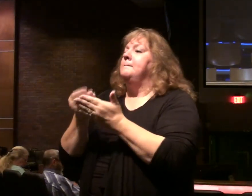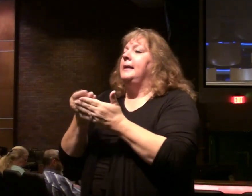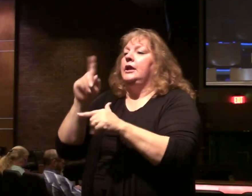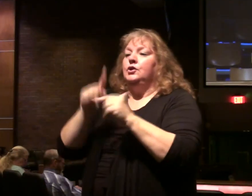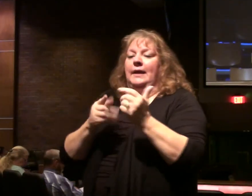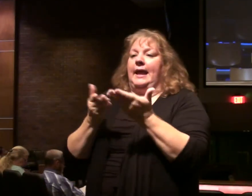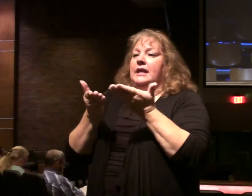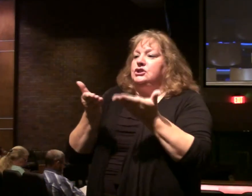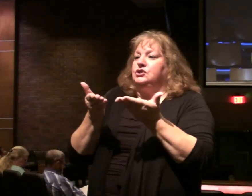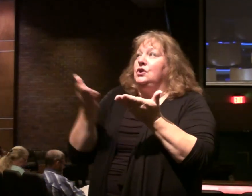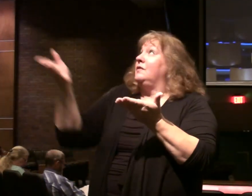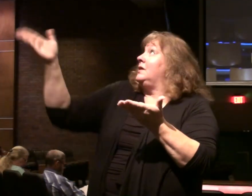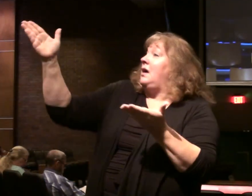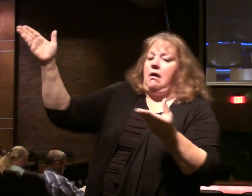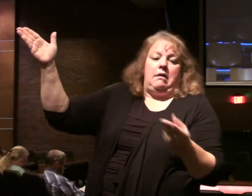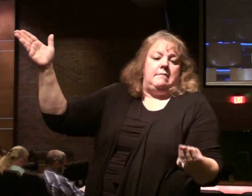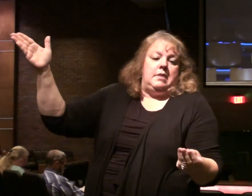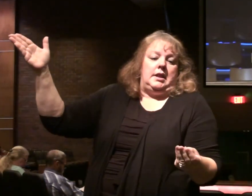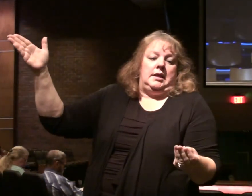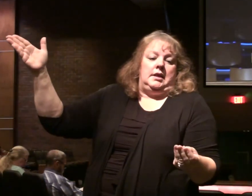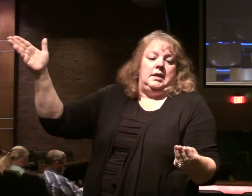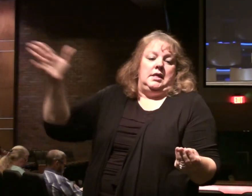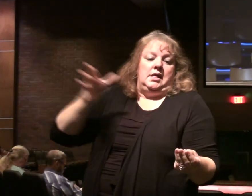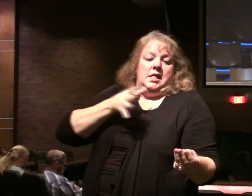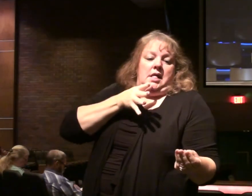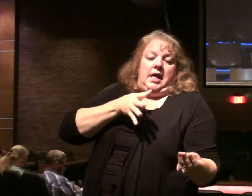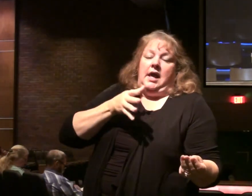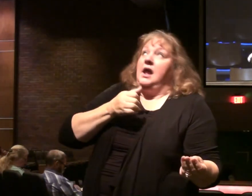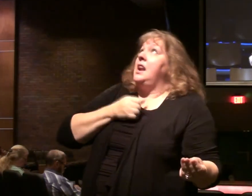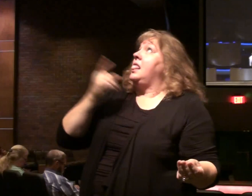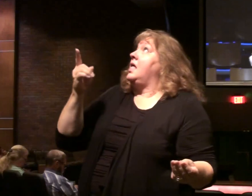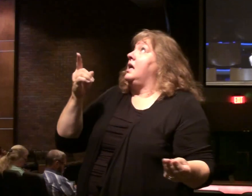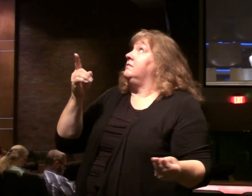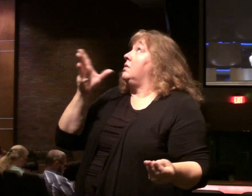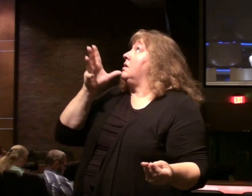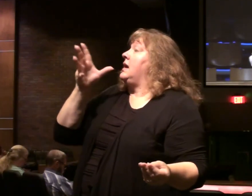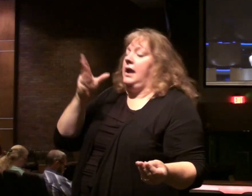serve God in money. He'll hate one, and despise the other.